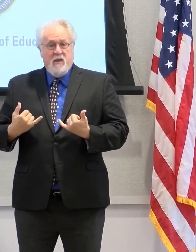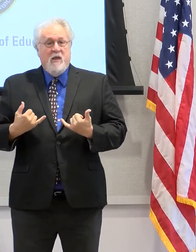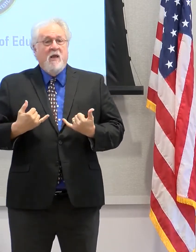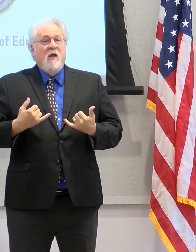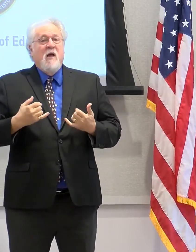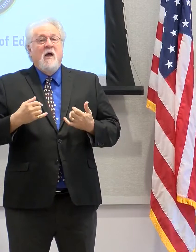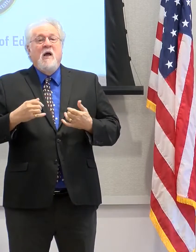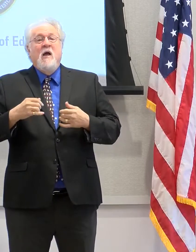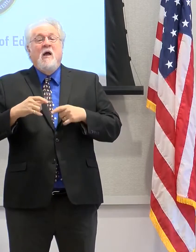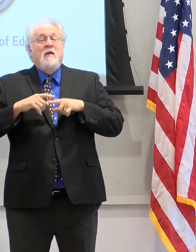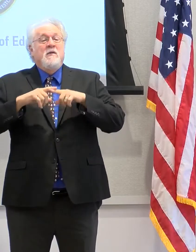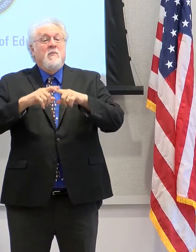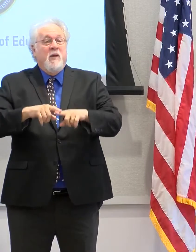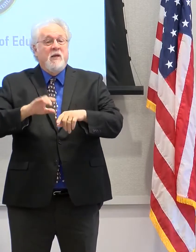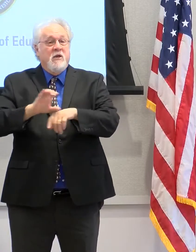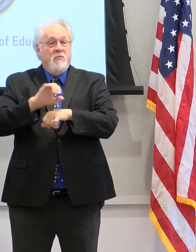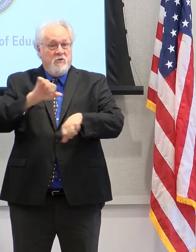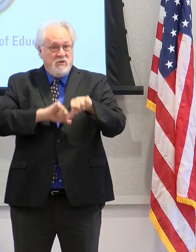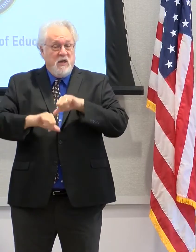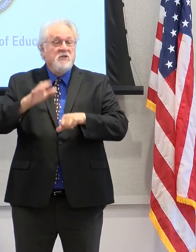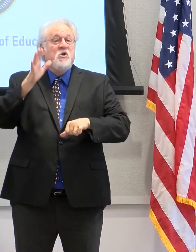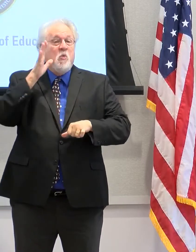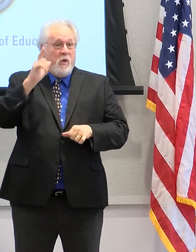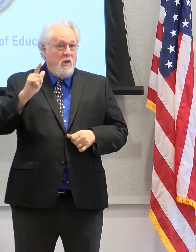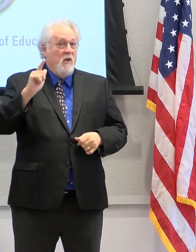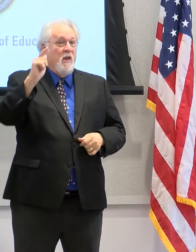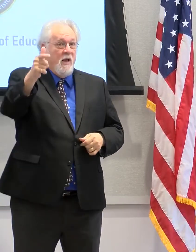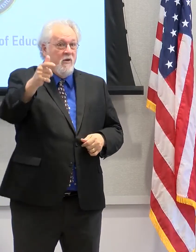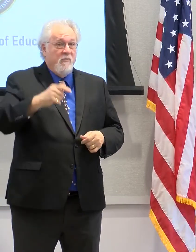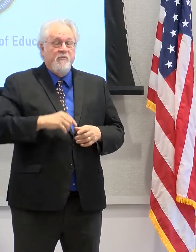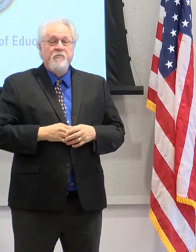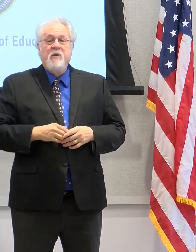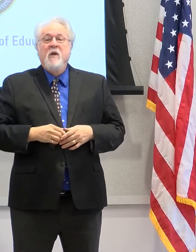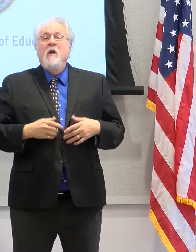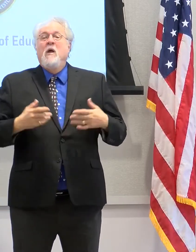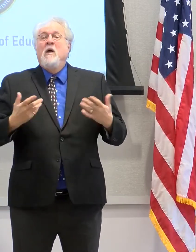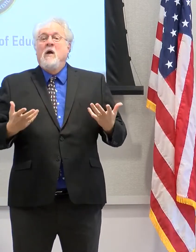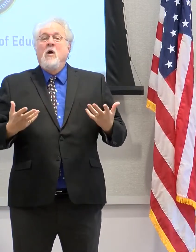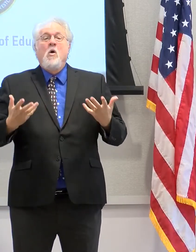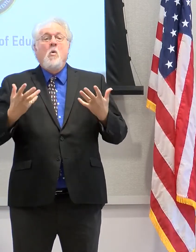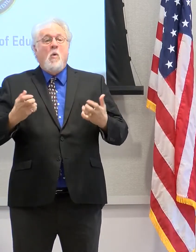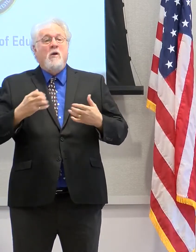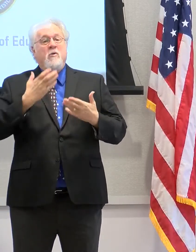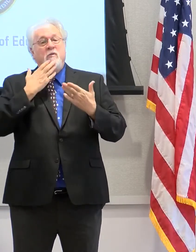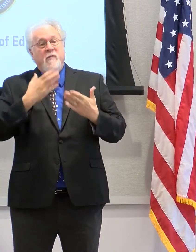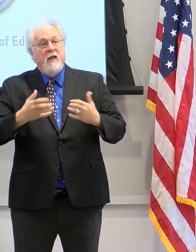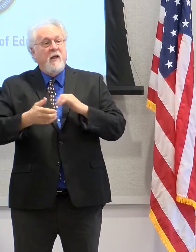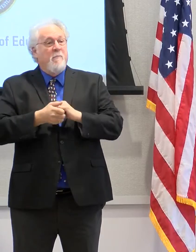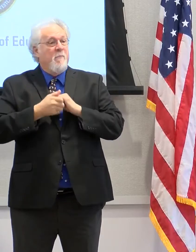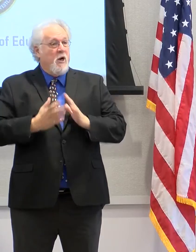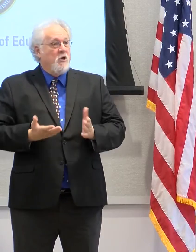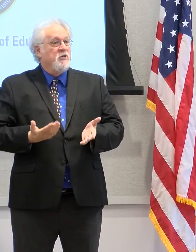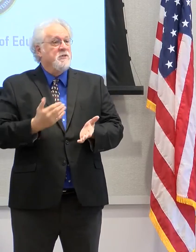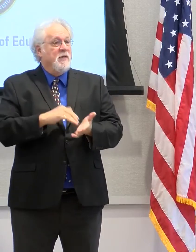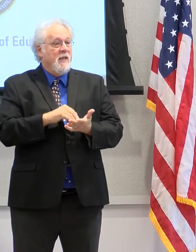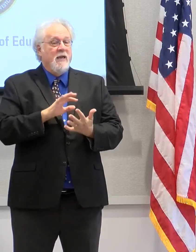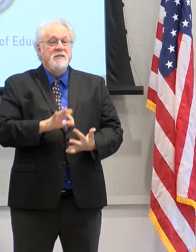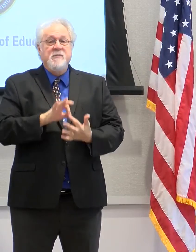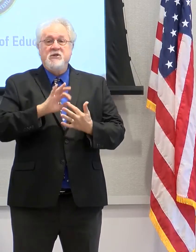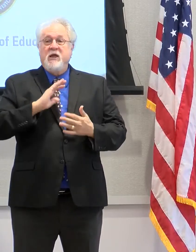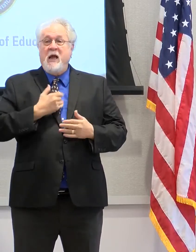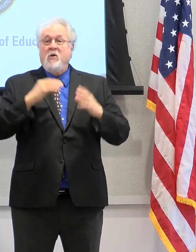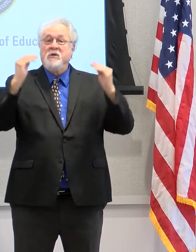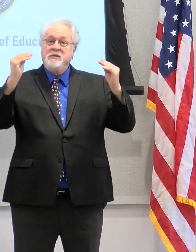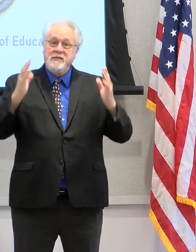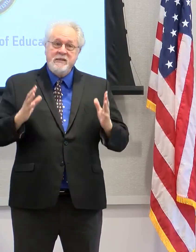science or another type of thinking will in the future. So, again, we want to thank all of our partners and especially all of